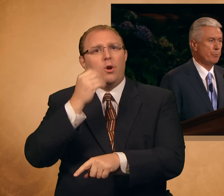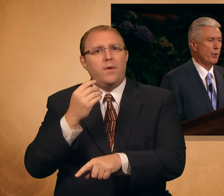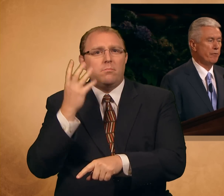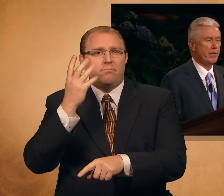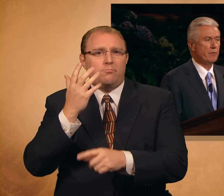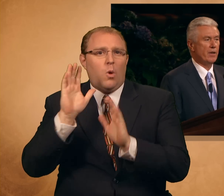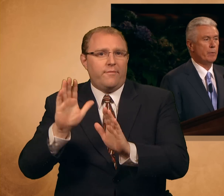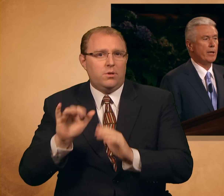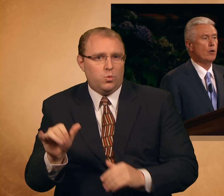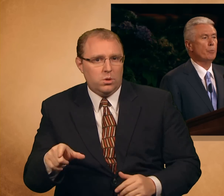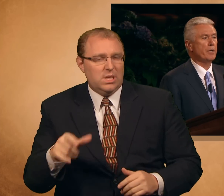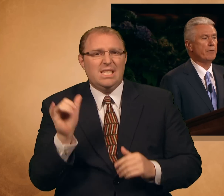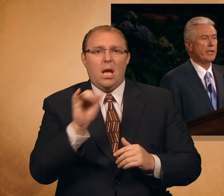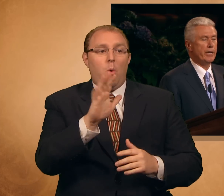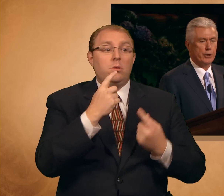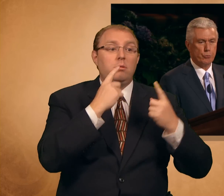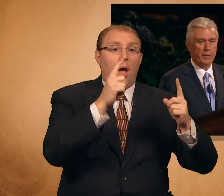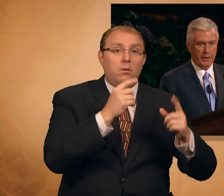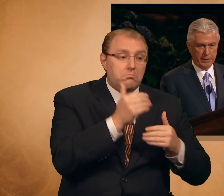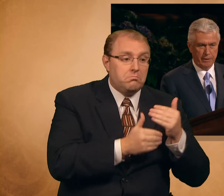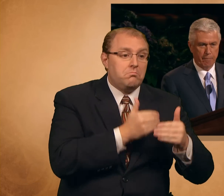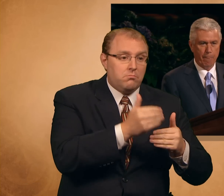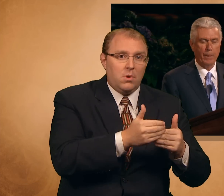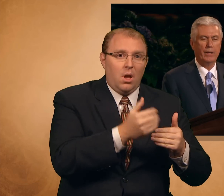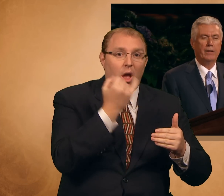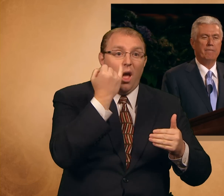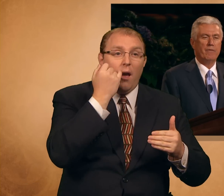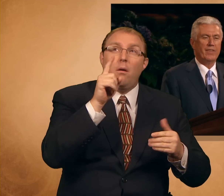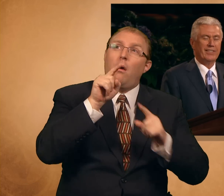picture-perfect family home evening each week.